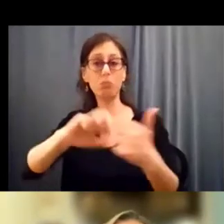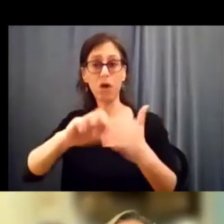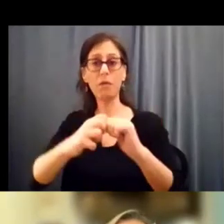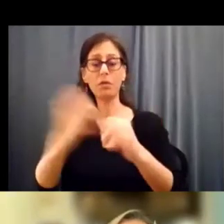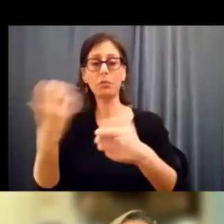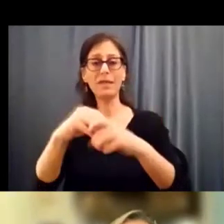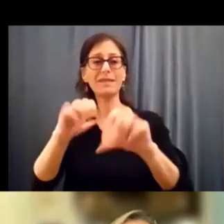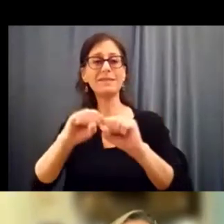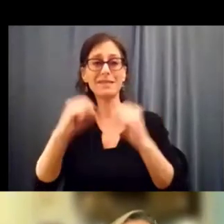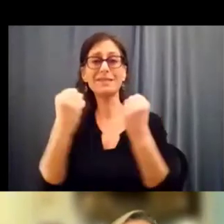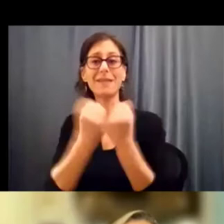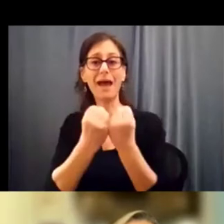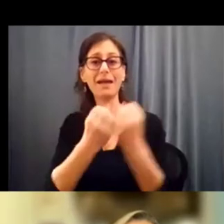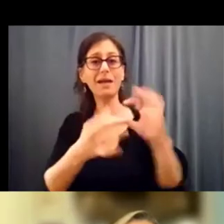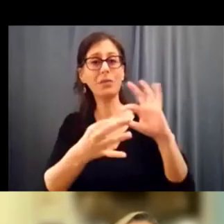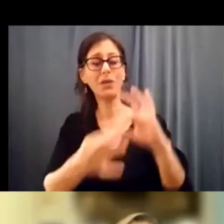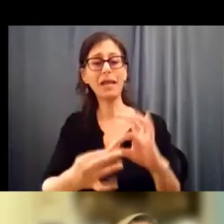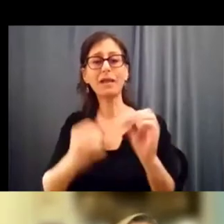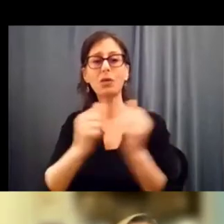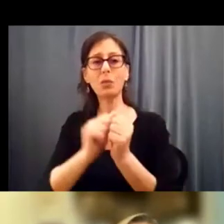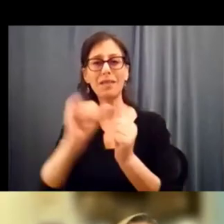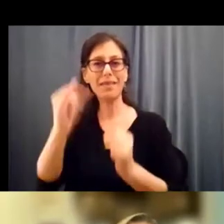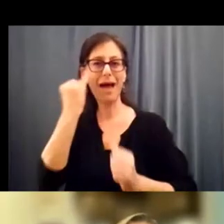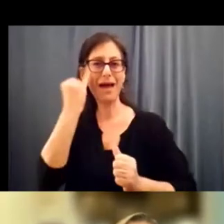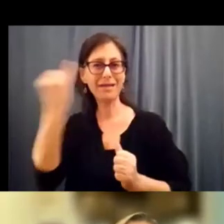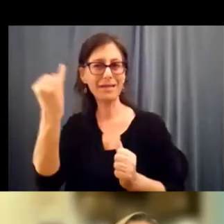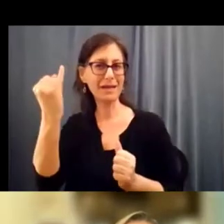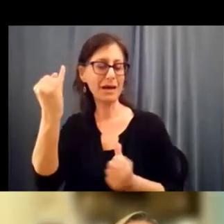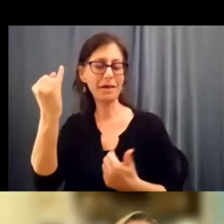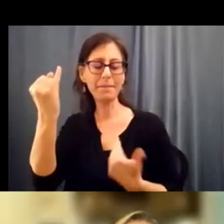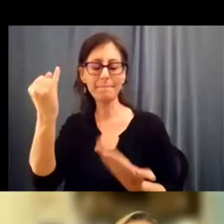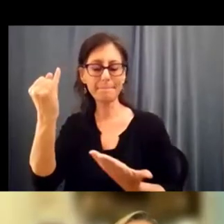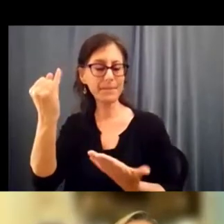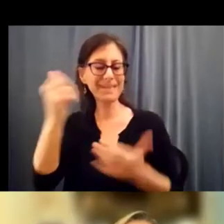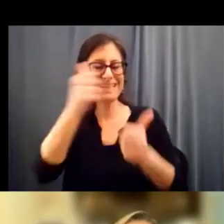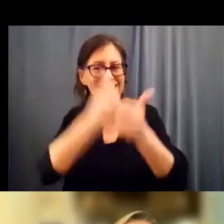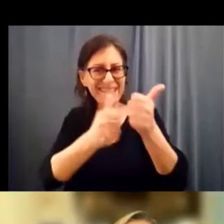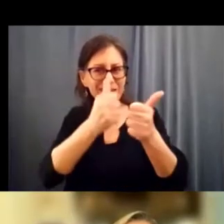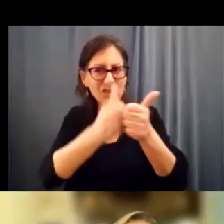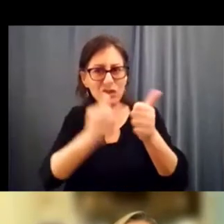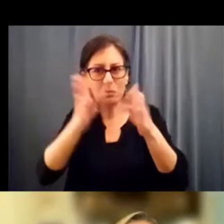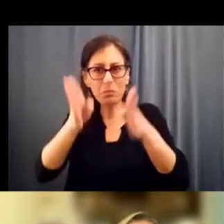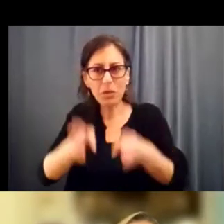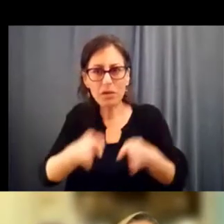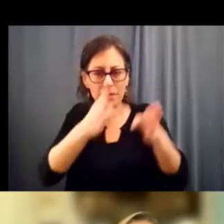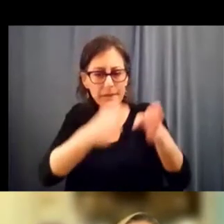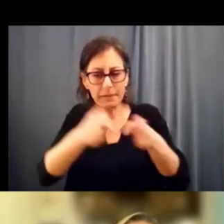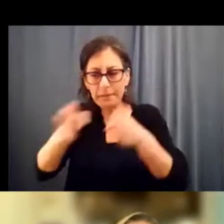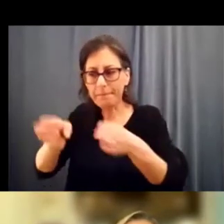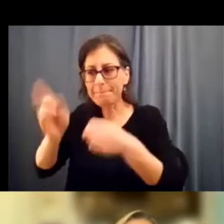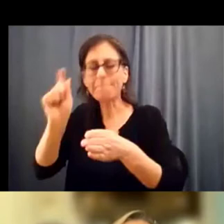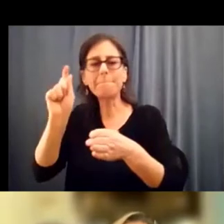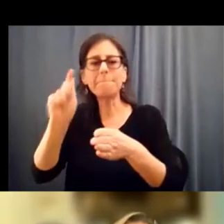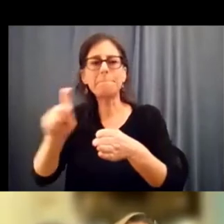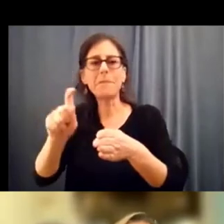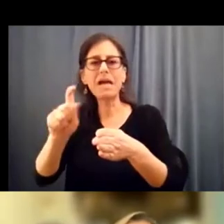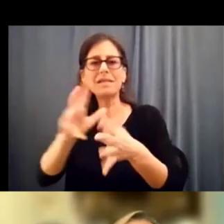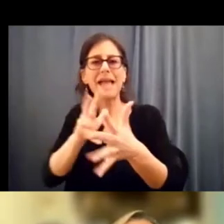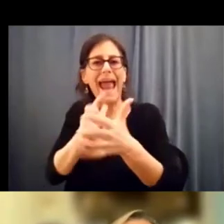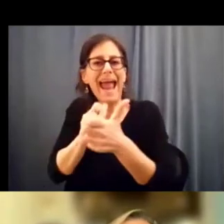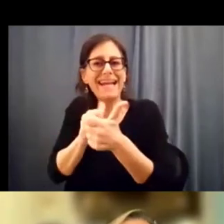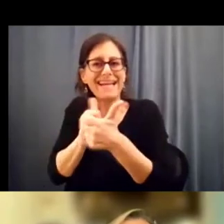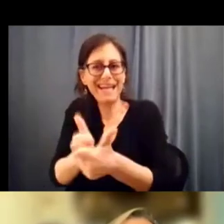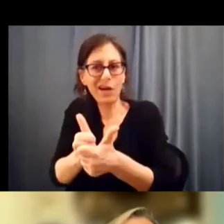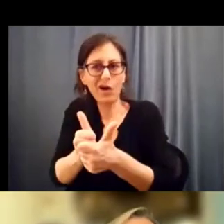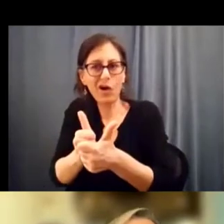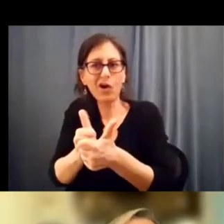now around the ideas that each one of us has to adhere to a